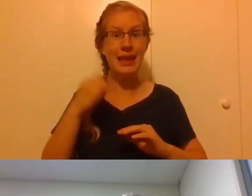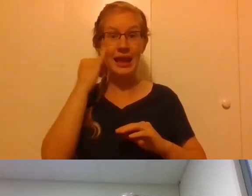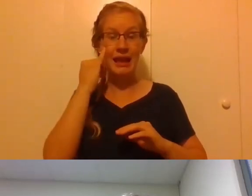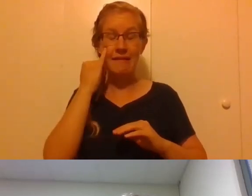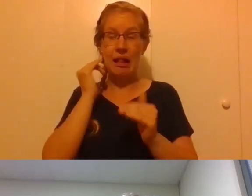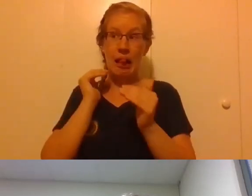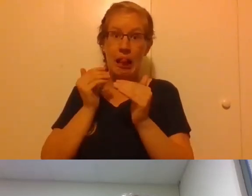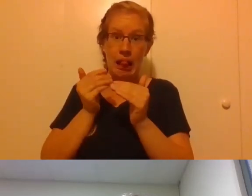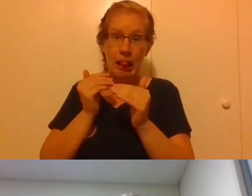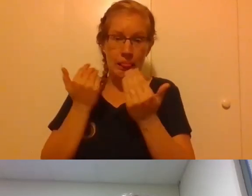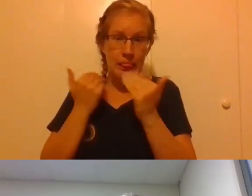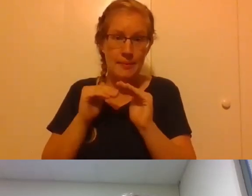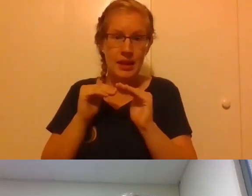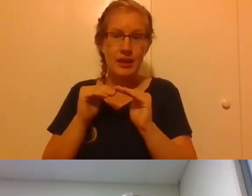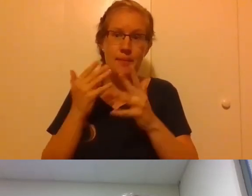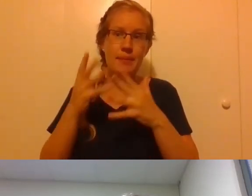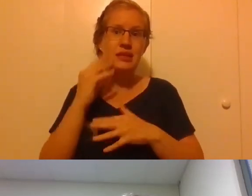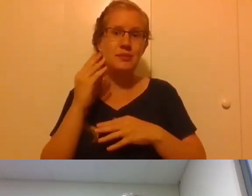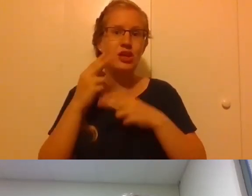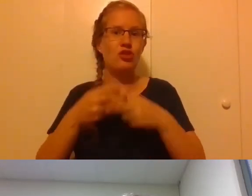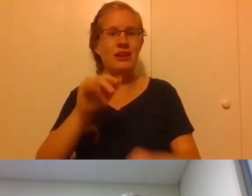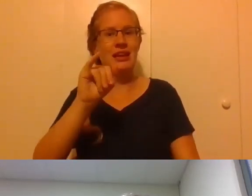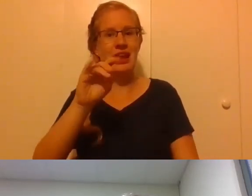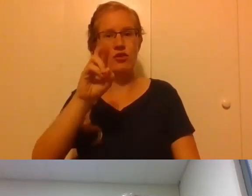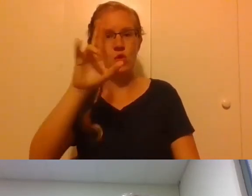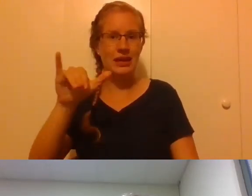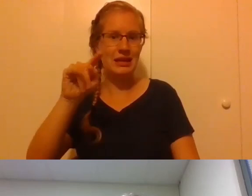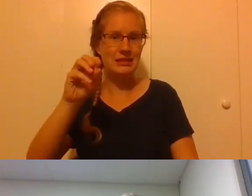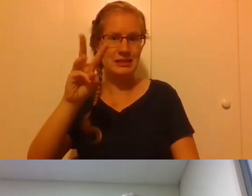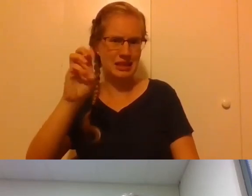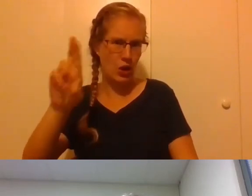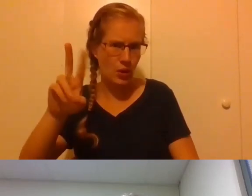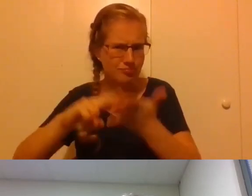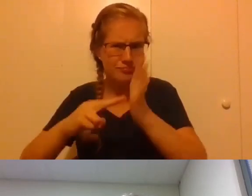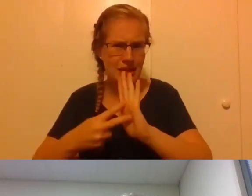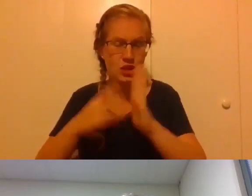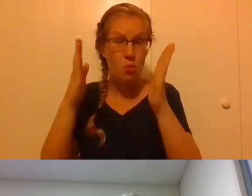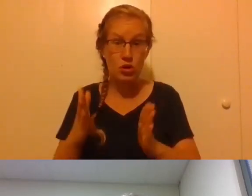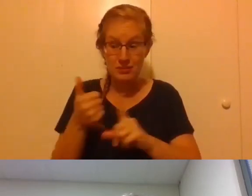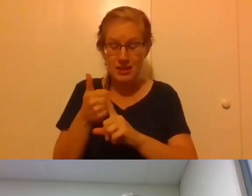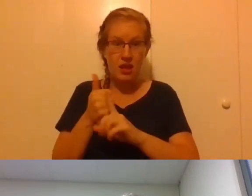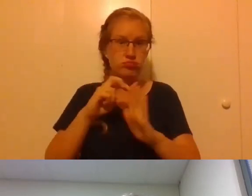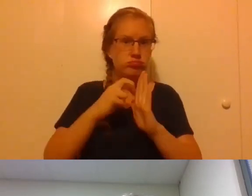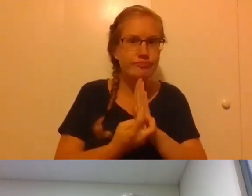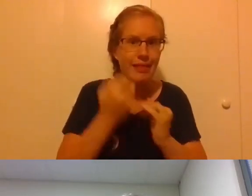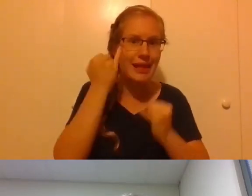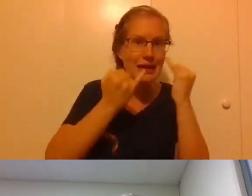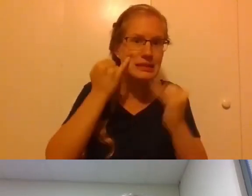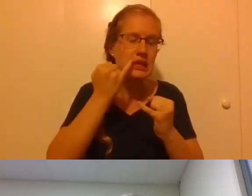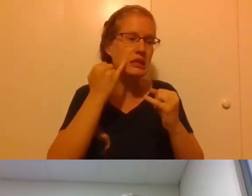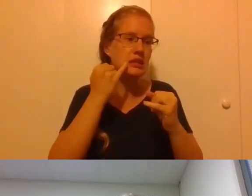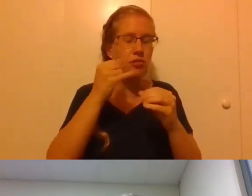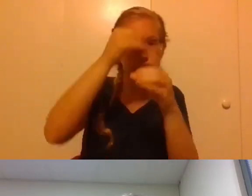pushed to a limit, what we might call an ivory tower. Someone who is immersed in the world of